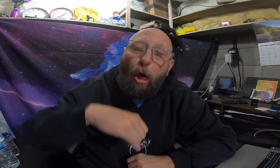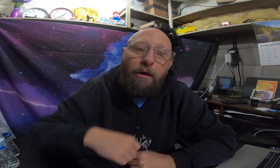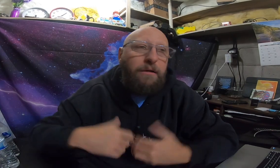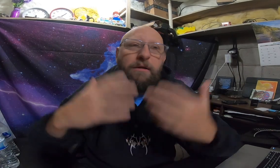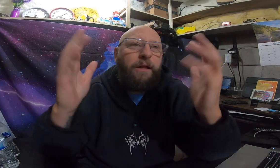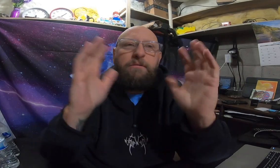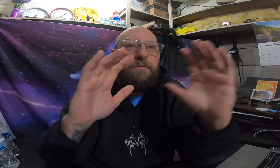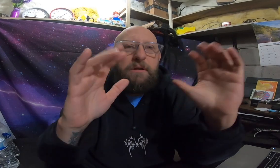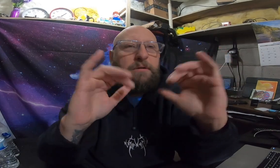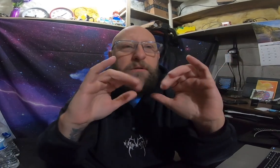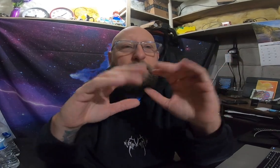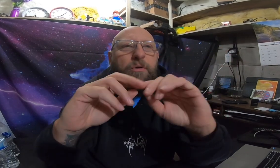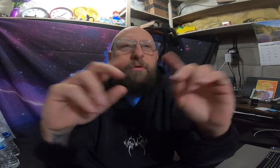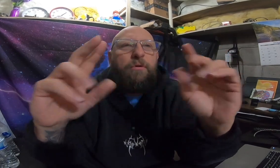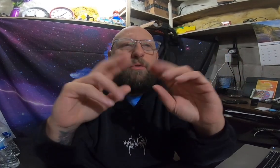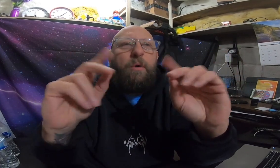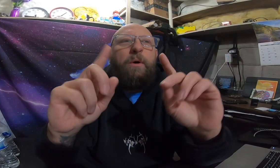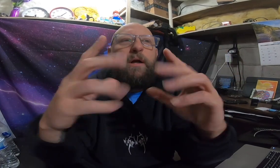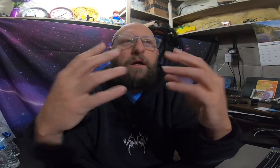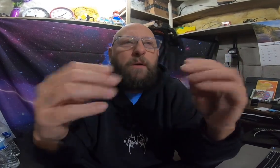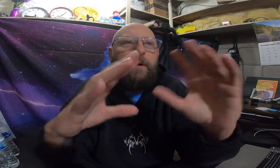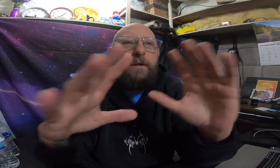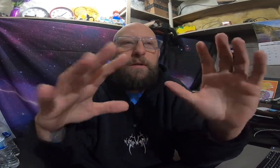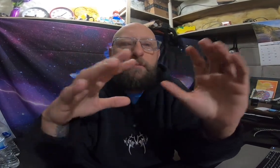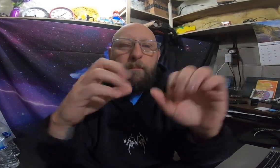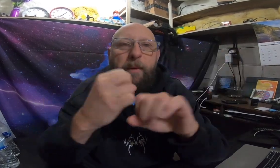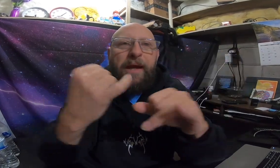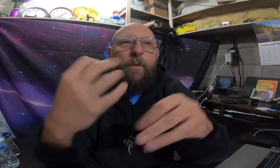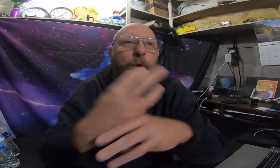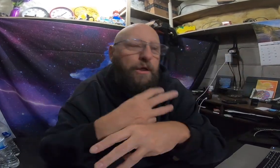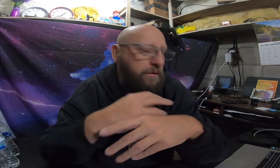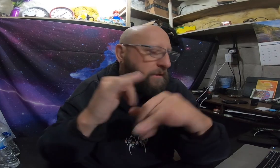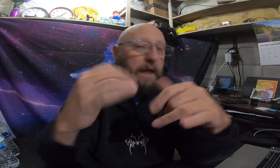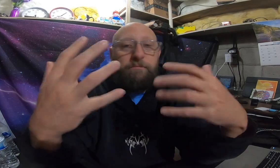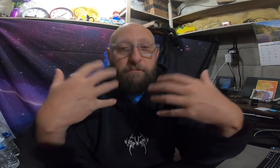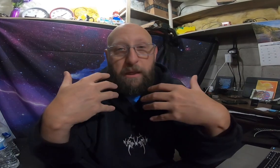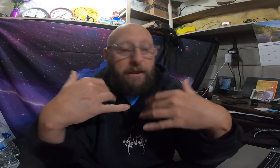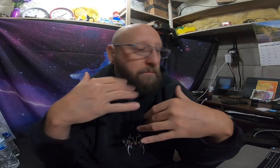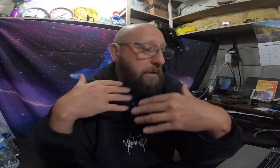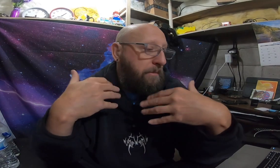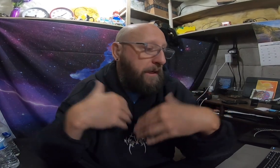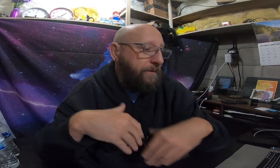it's like, it's just nowhere to go, it's just make it worse, that's me, that's my body.